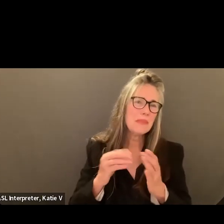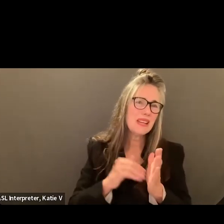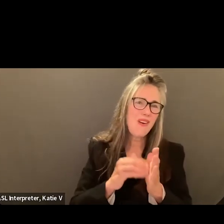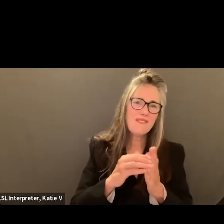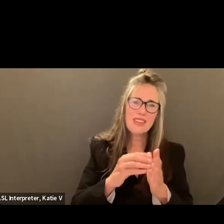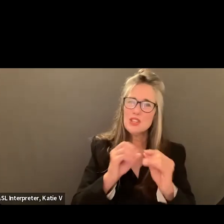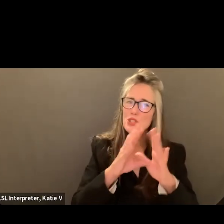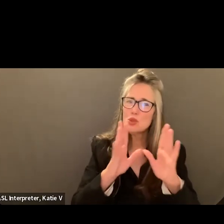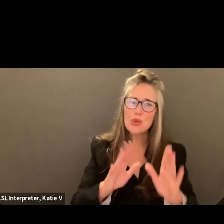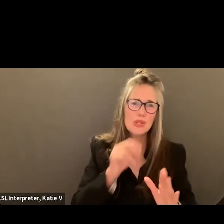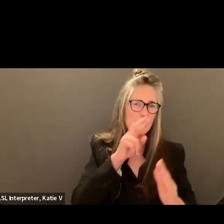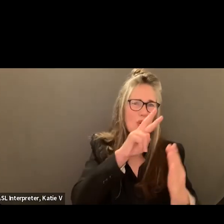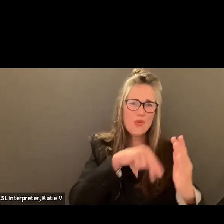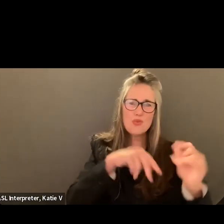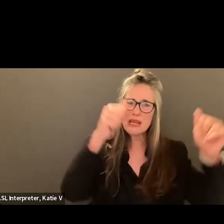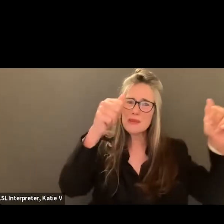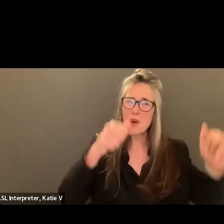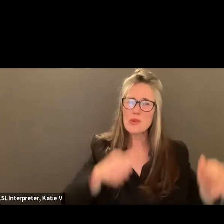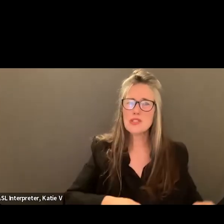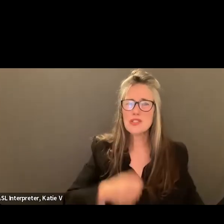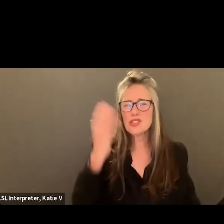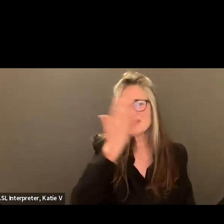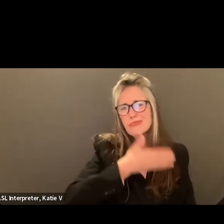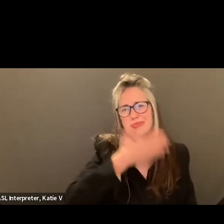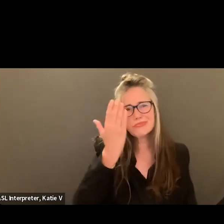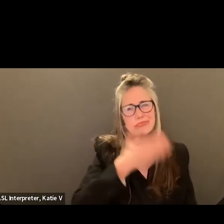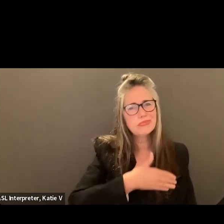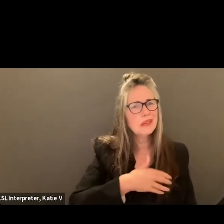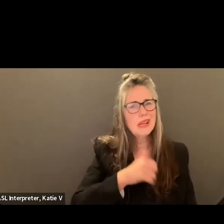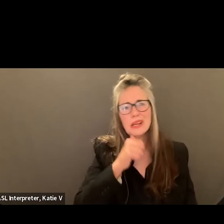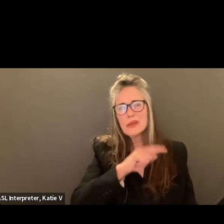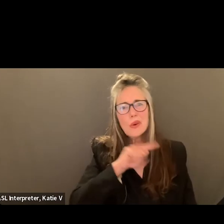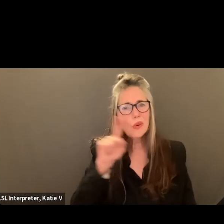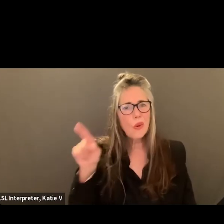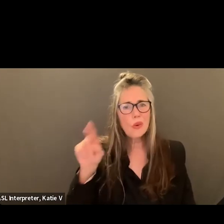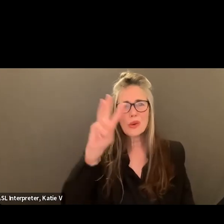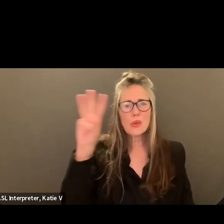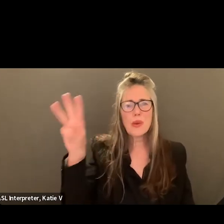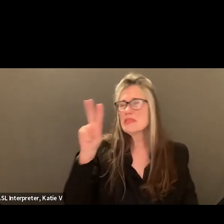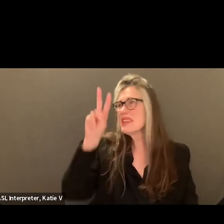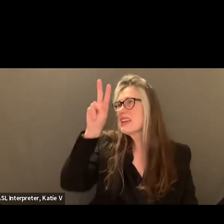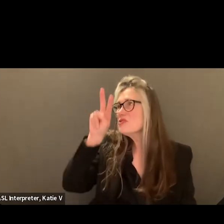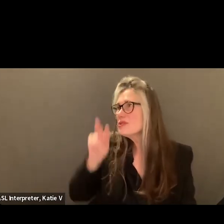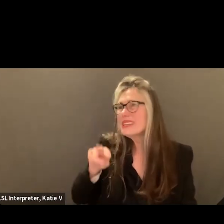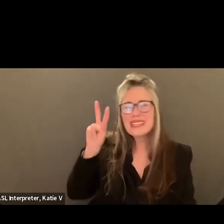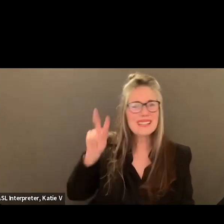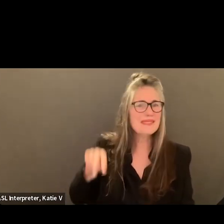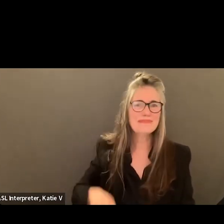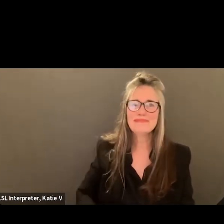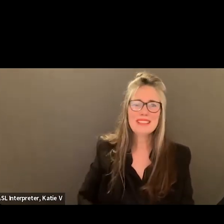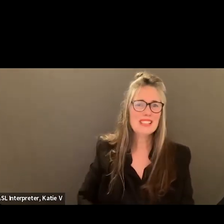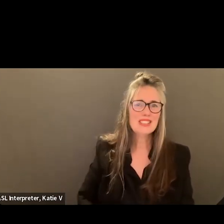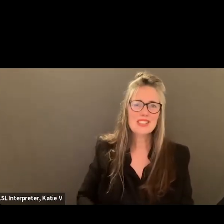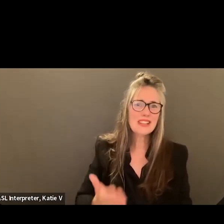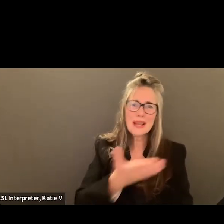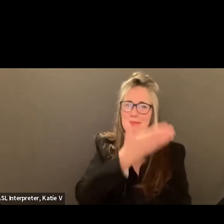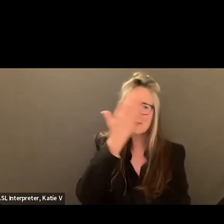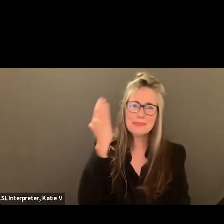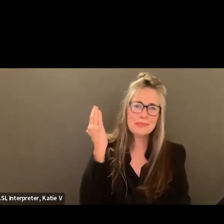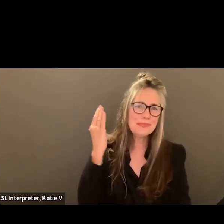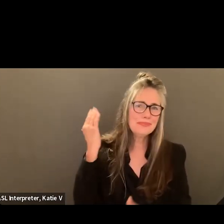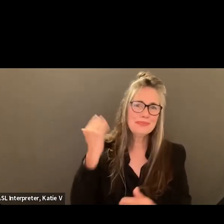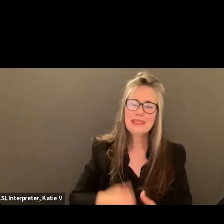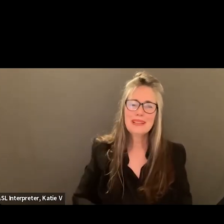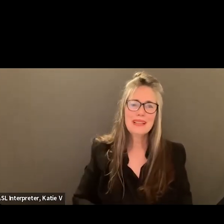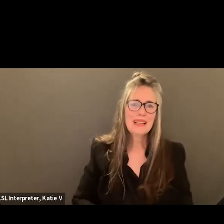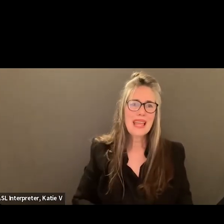lot of students, like those Pueblo students, Issa was telling me, they don't really go on the school website. They don't, you know, sometimes the school psychologist's